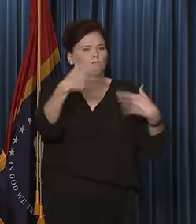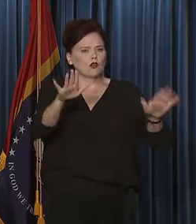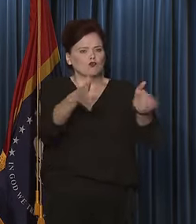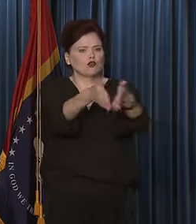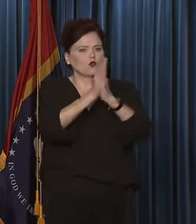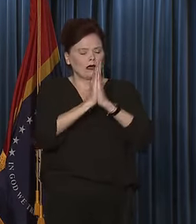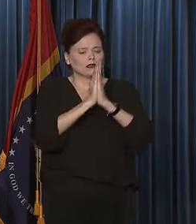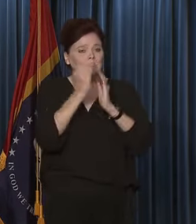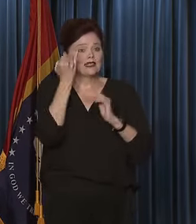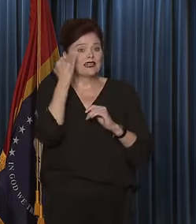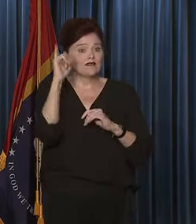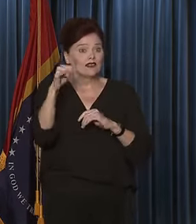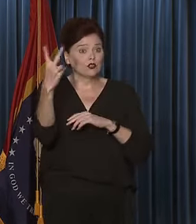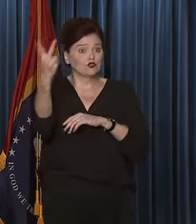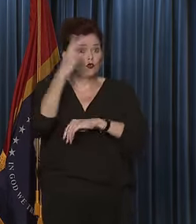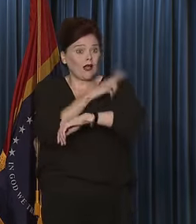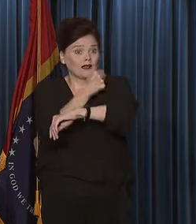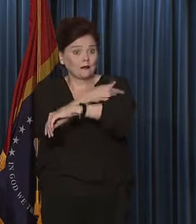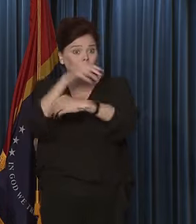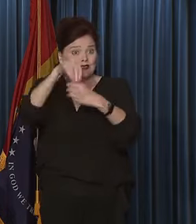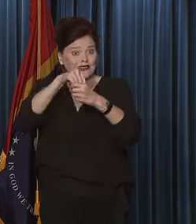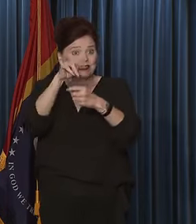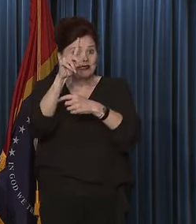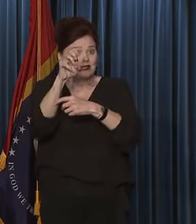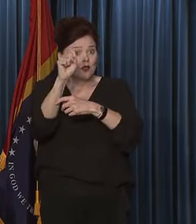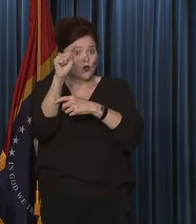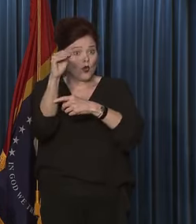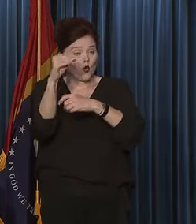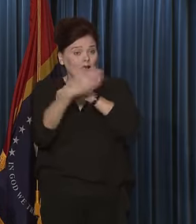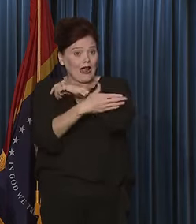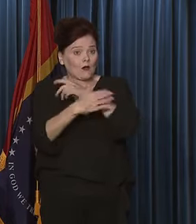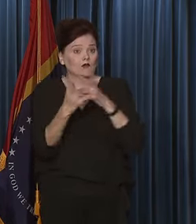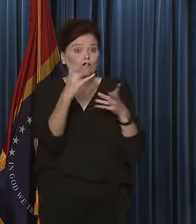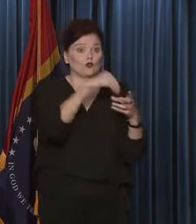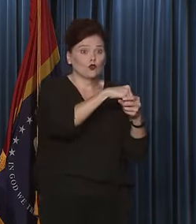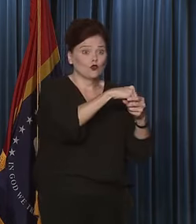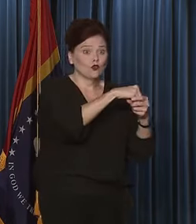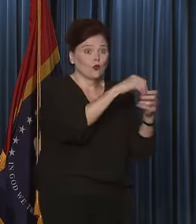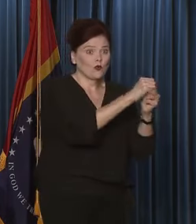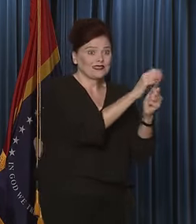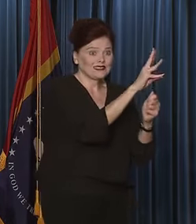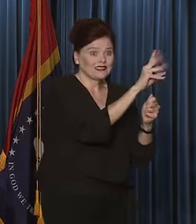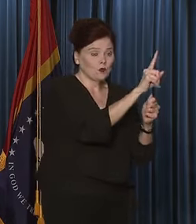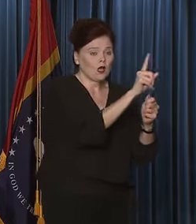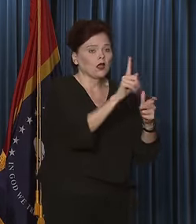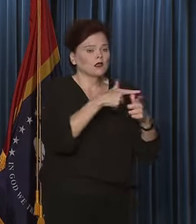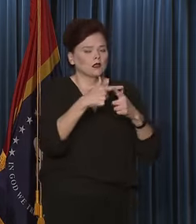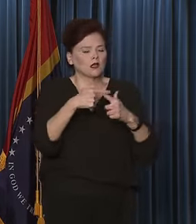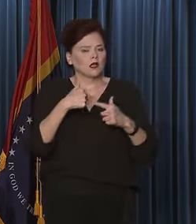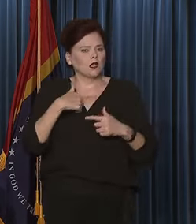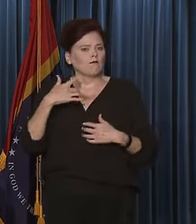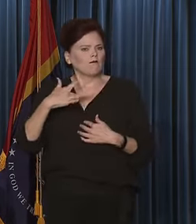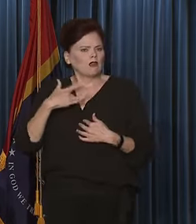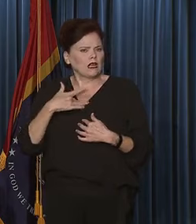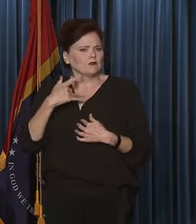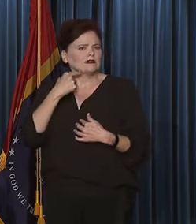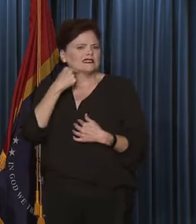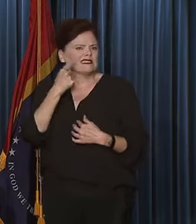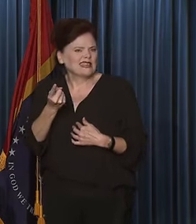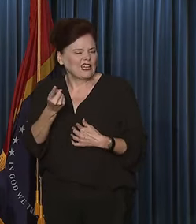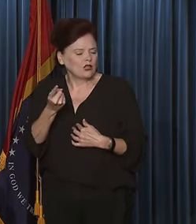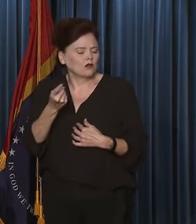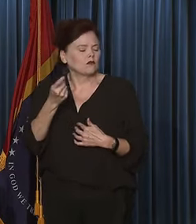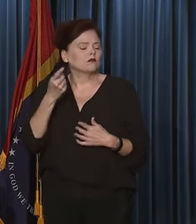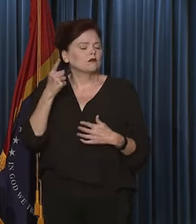those two hospitals in DeSoto County made those requests, then my gut is to tell you that they will have